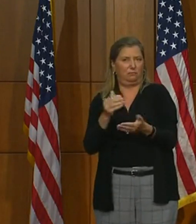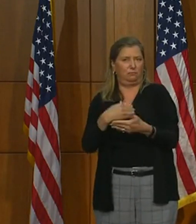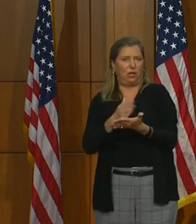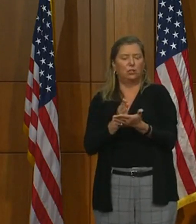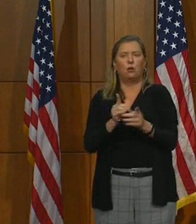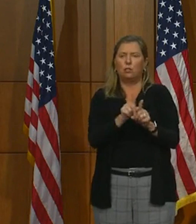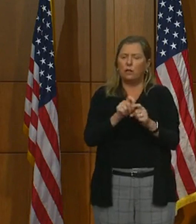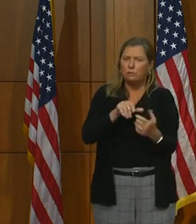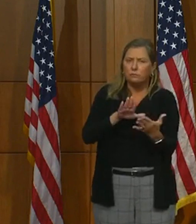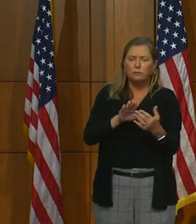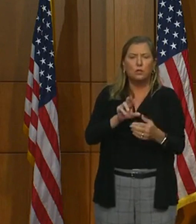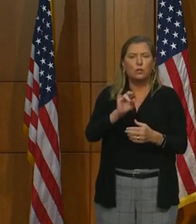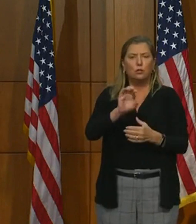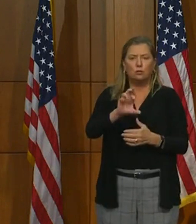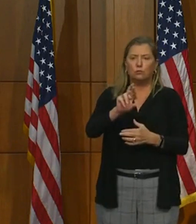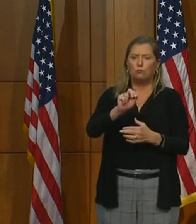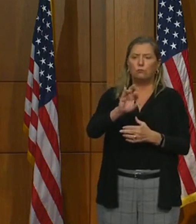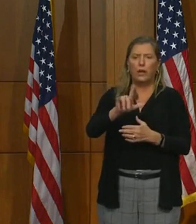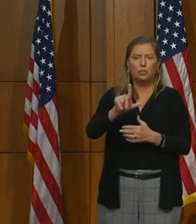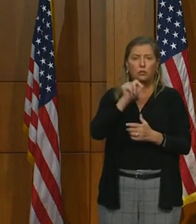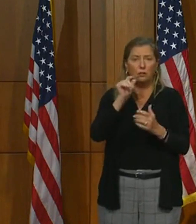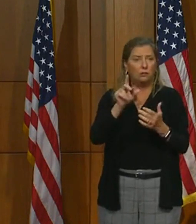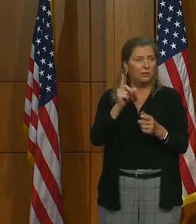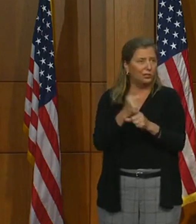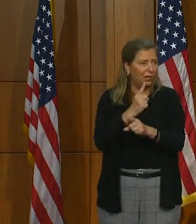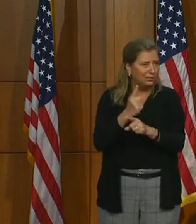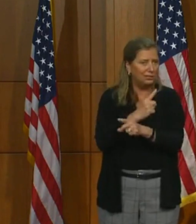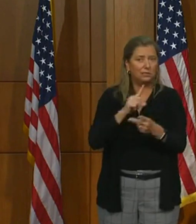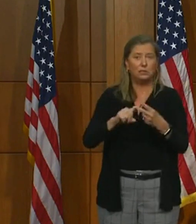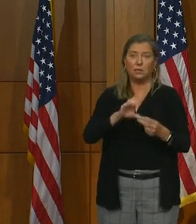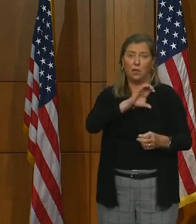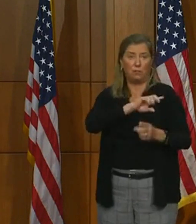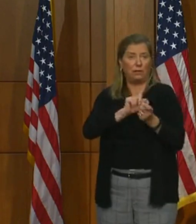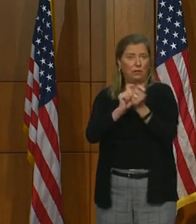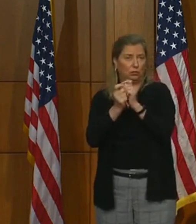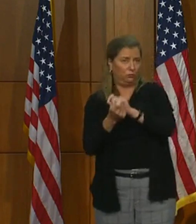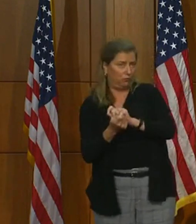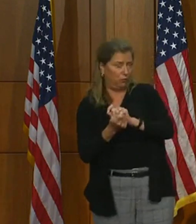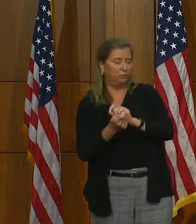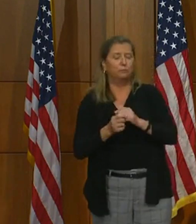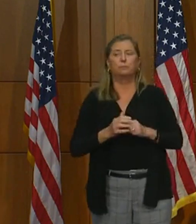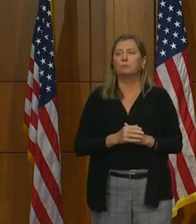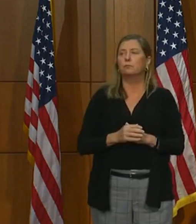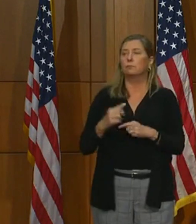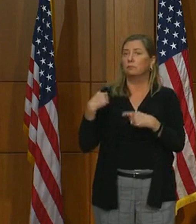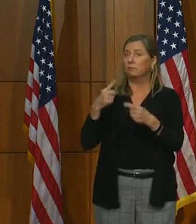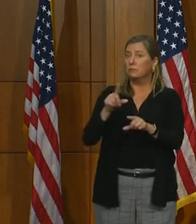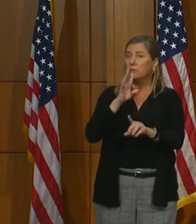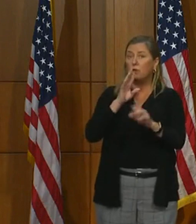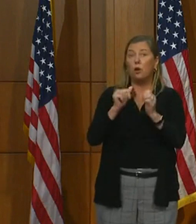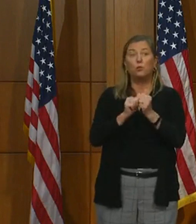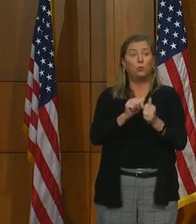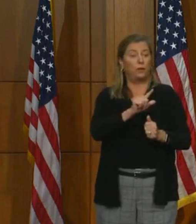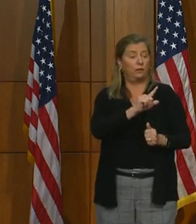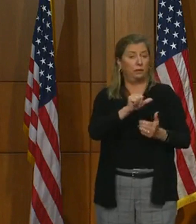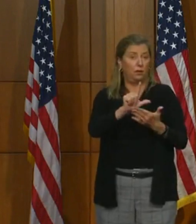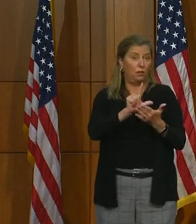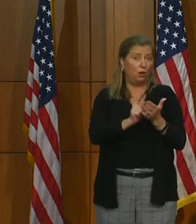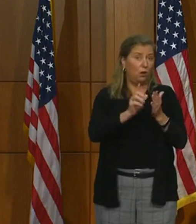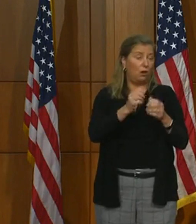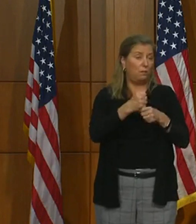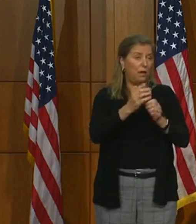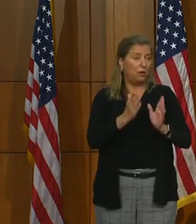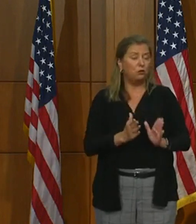of racial injustice and police reform. I have had conversations with lawmakers about potential legislation,